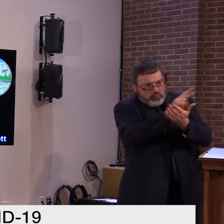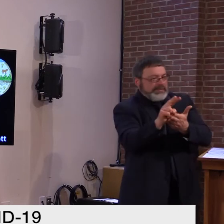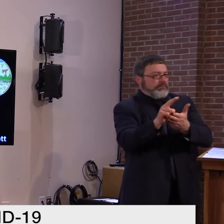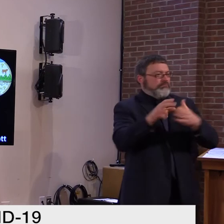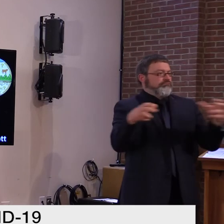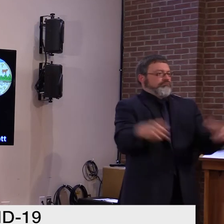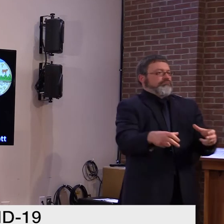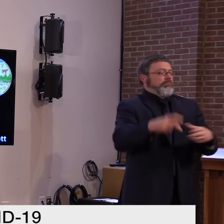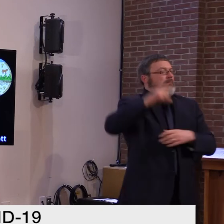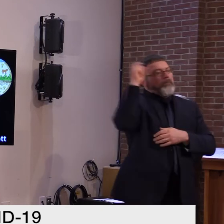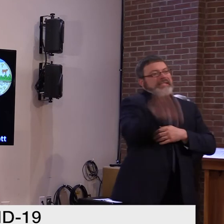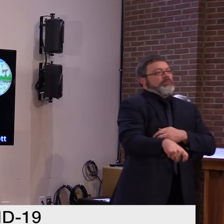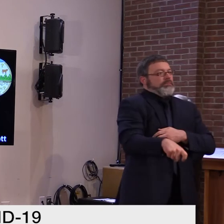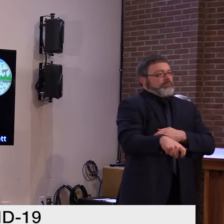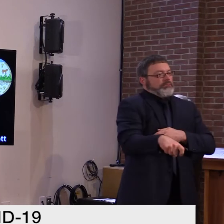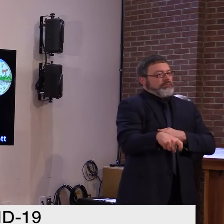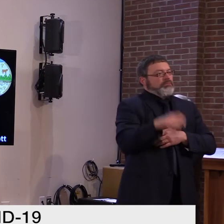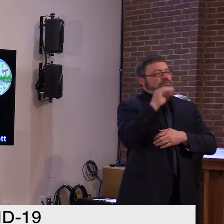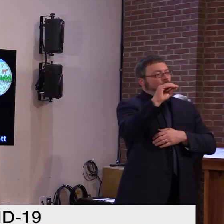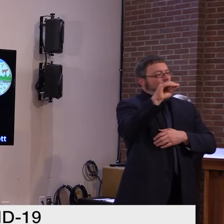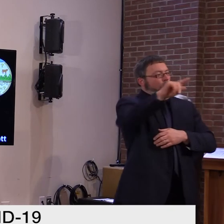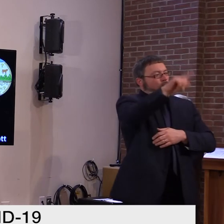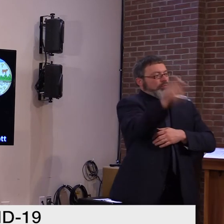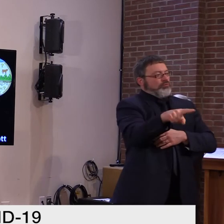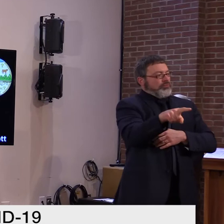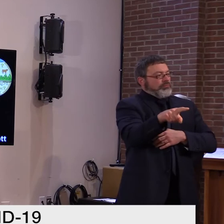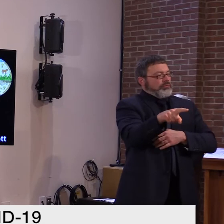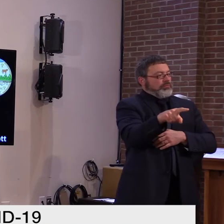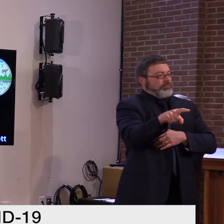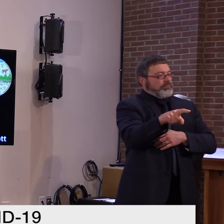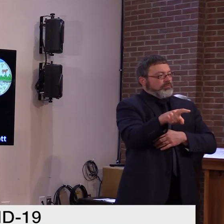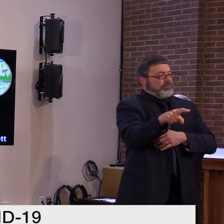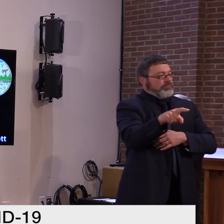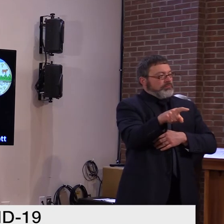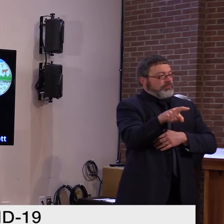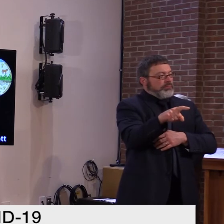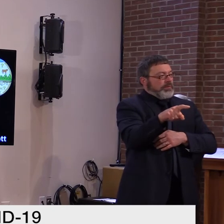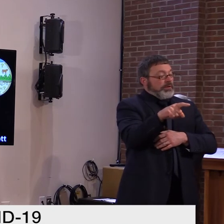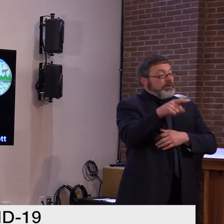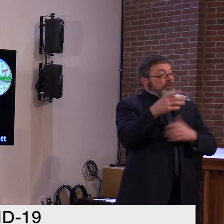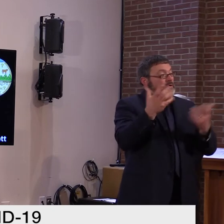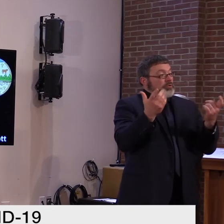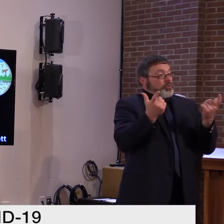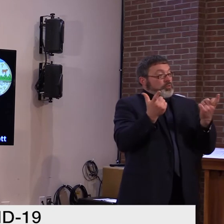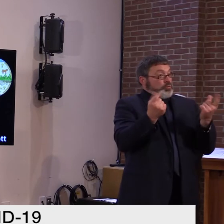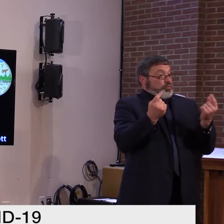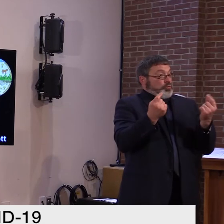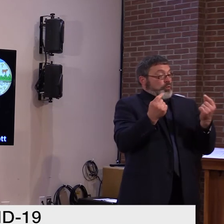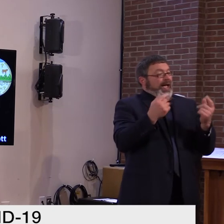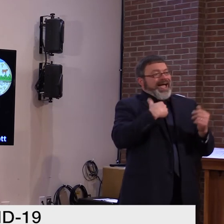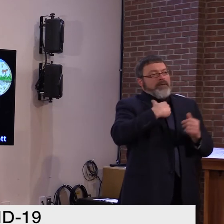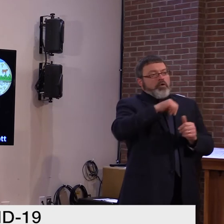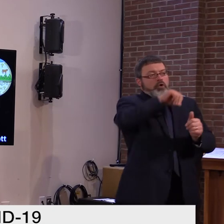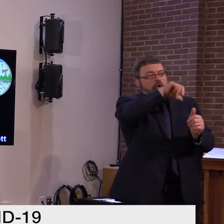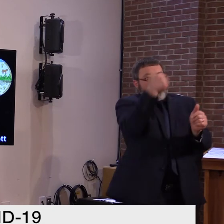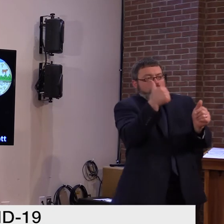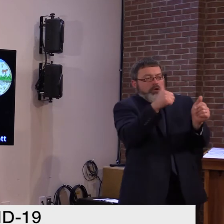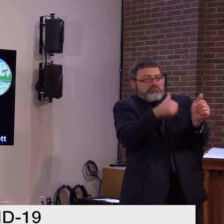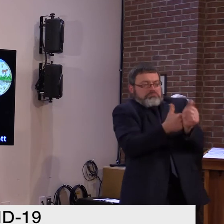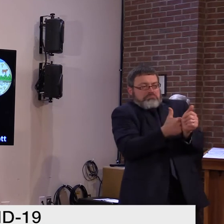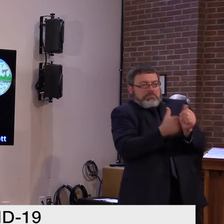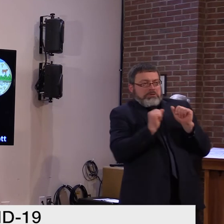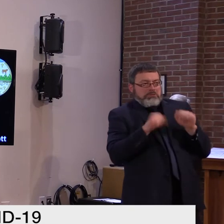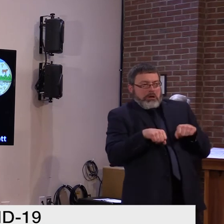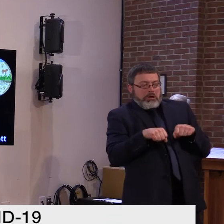and had to explain a lot of times about what quarantine really means. So please